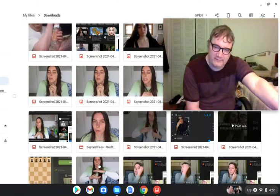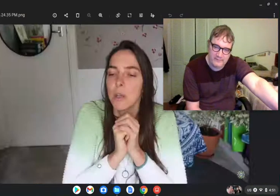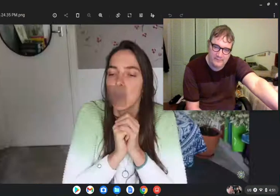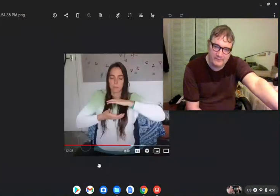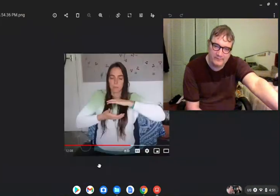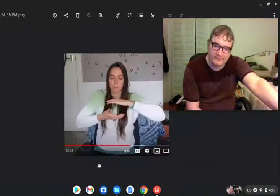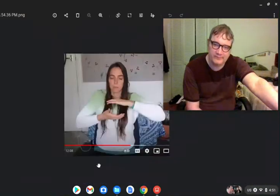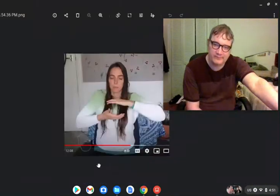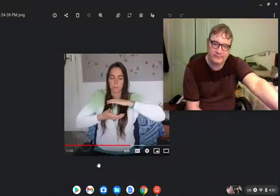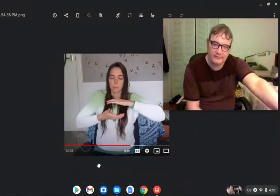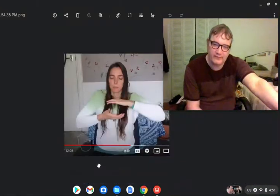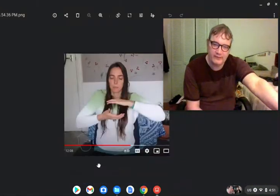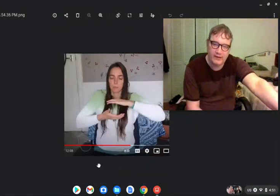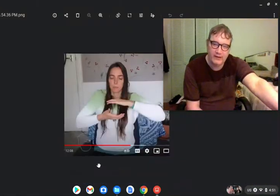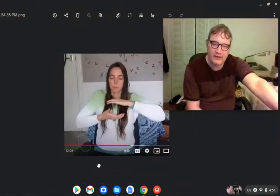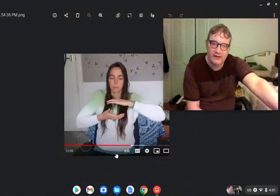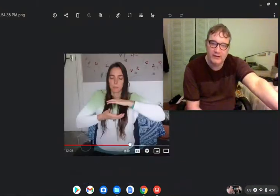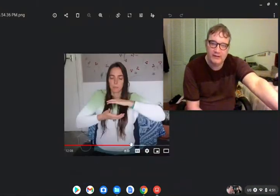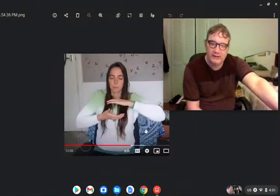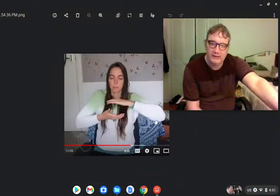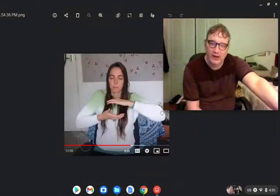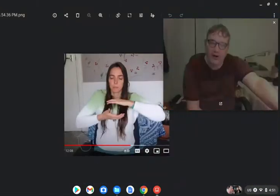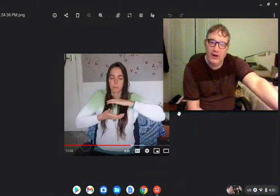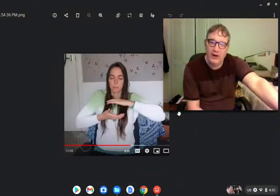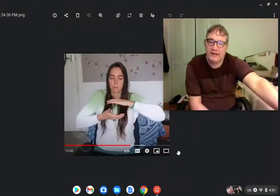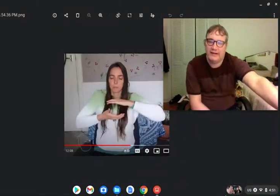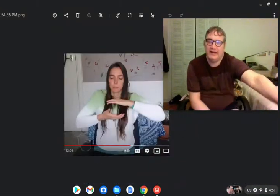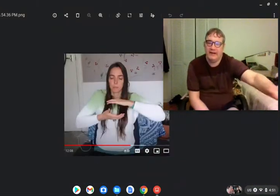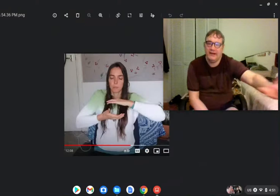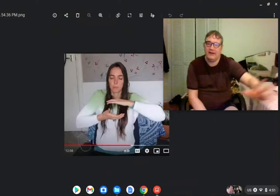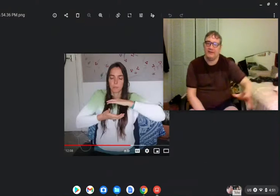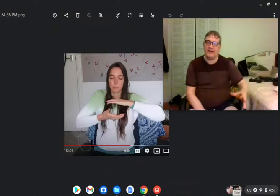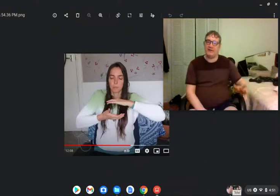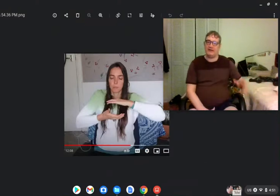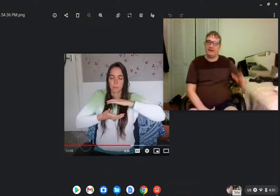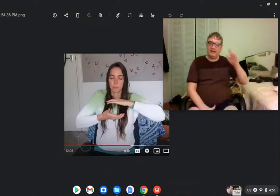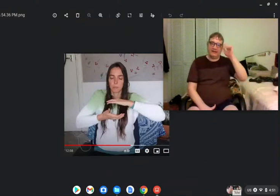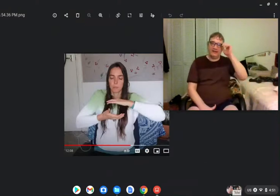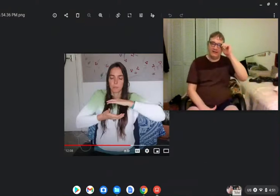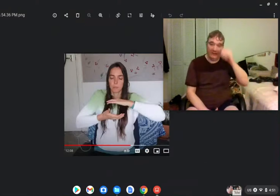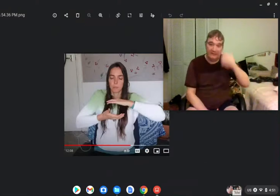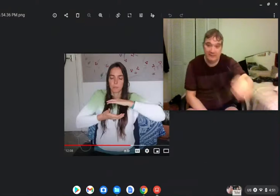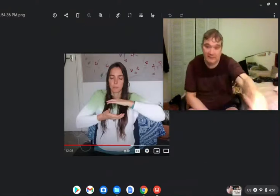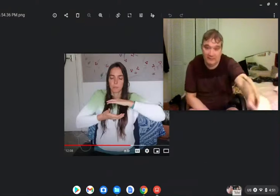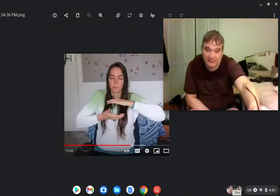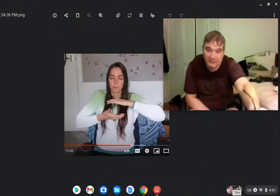oh okay now we can